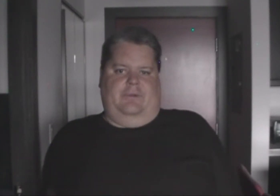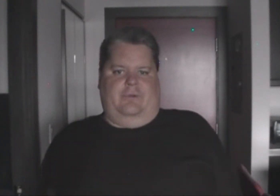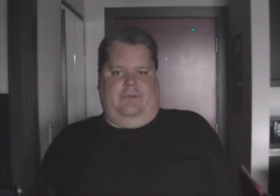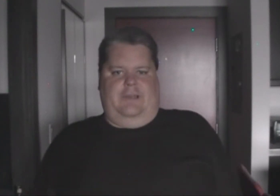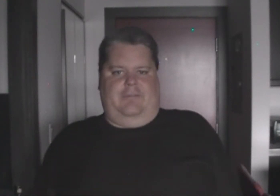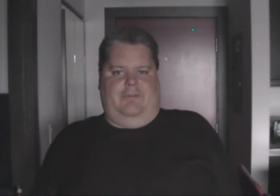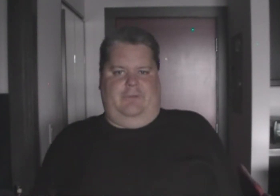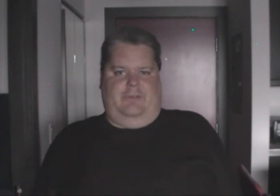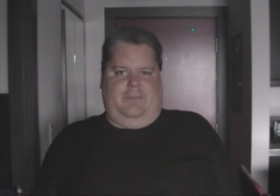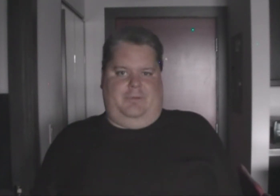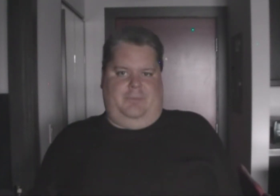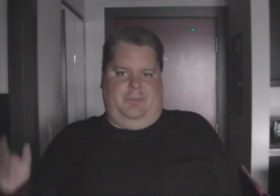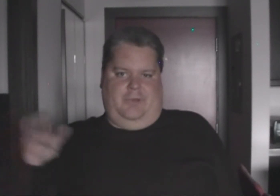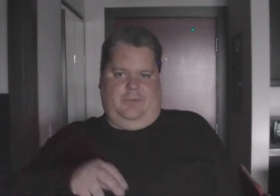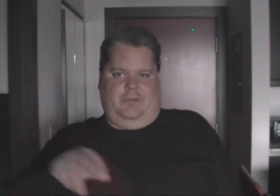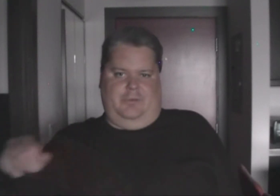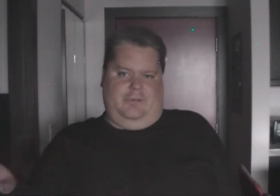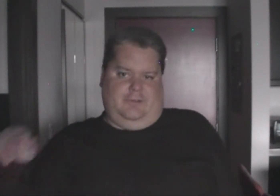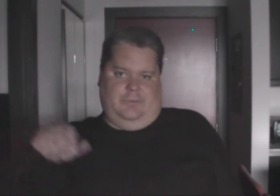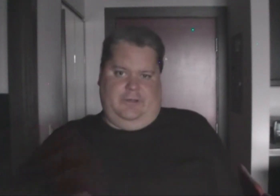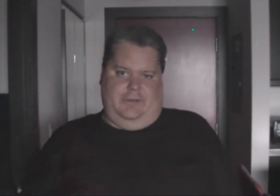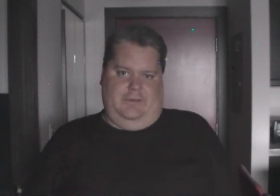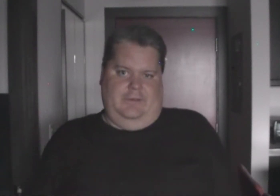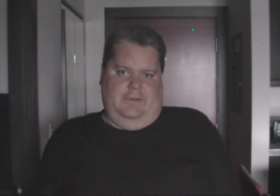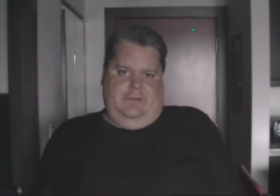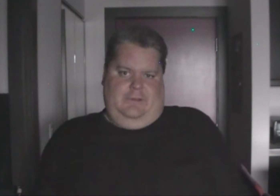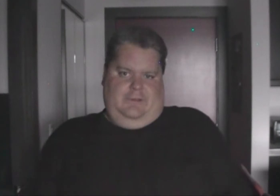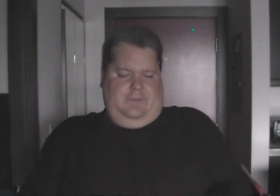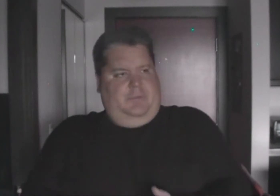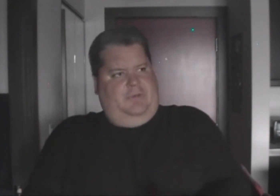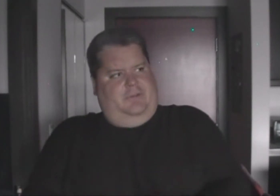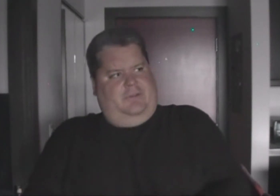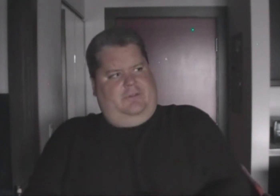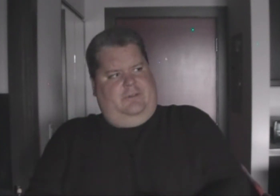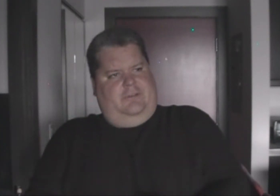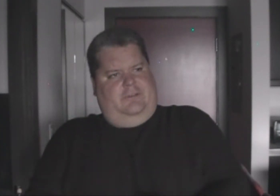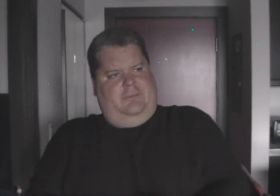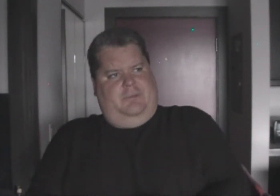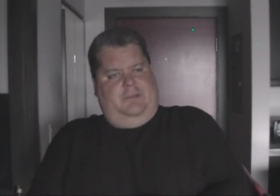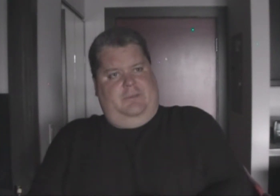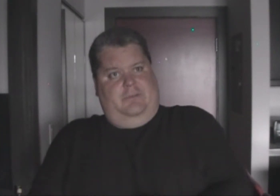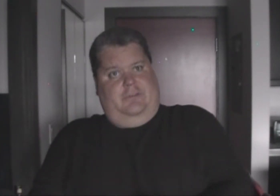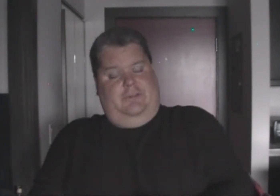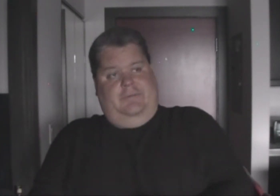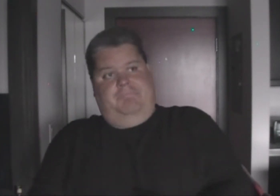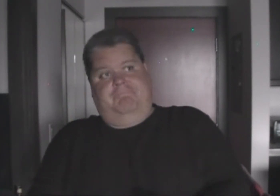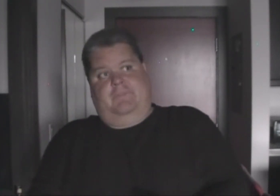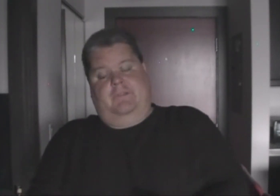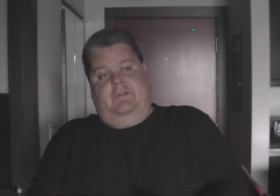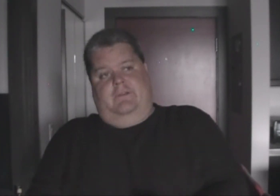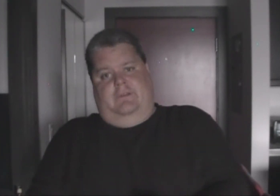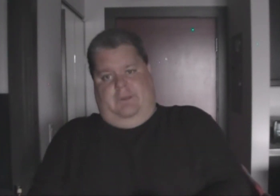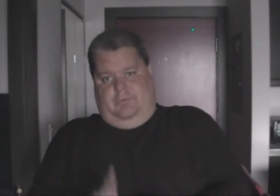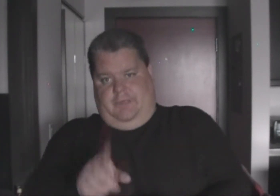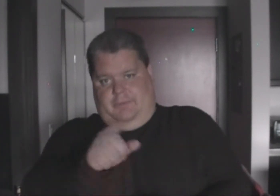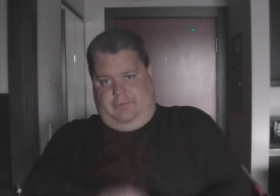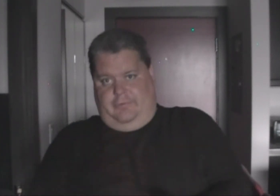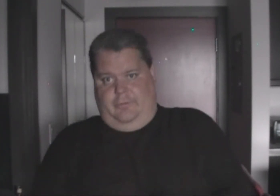were going after, which happens to be Brainwashed by Dr. Wily, I remember Dr. Cossack, but that was, uh, that was Mega Man 4.